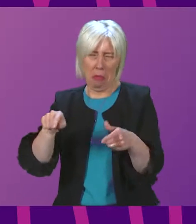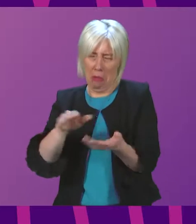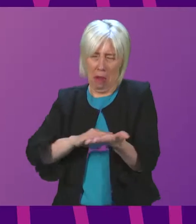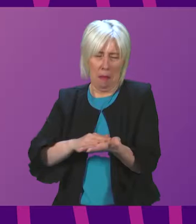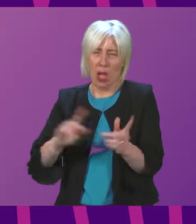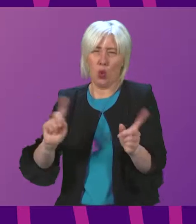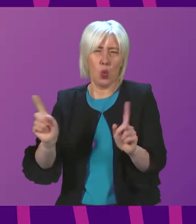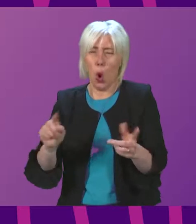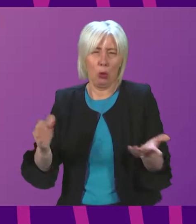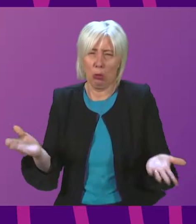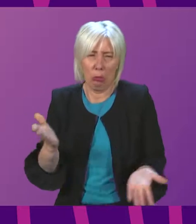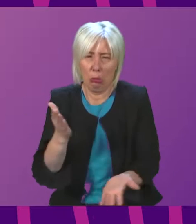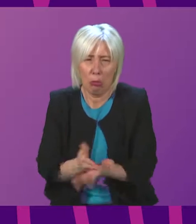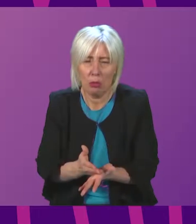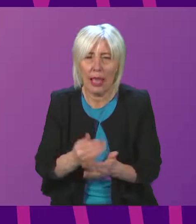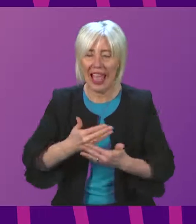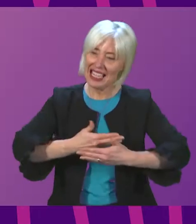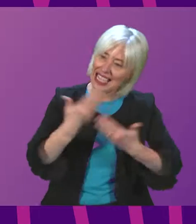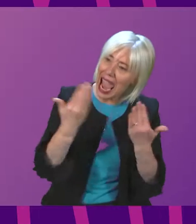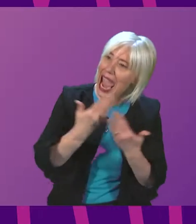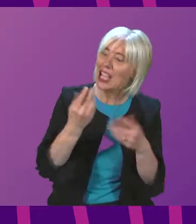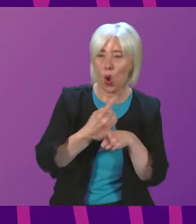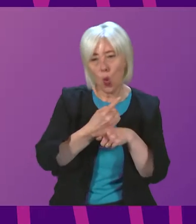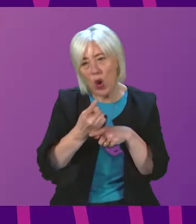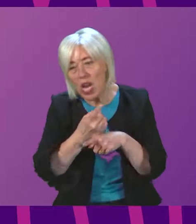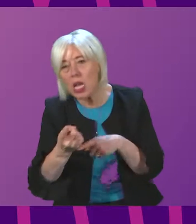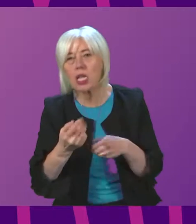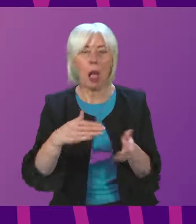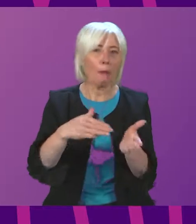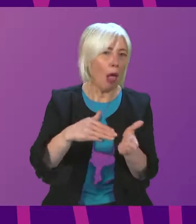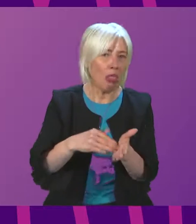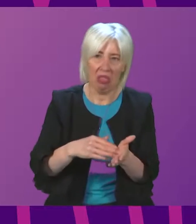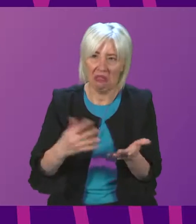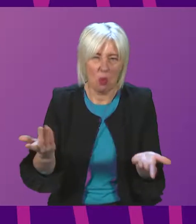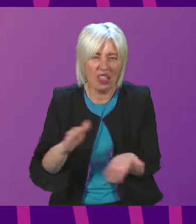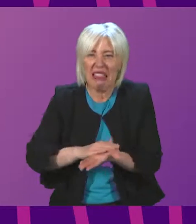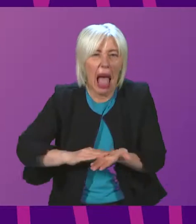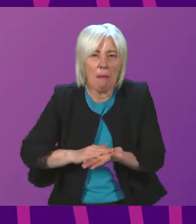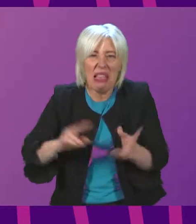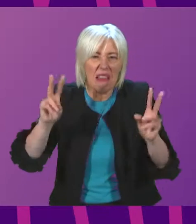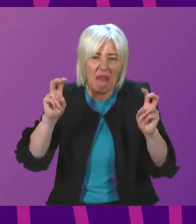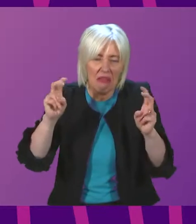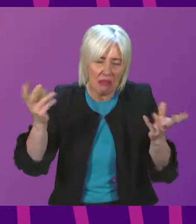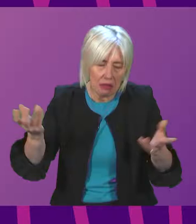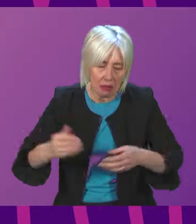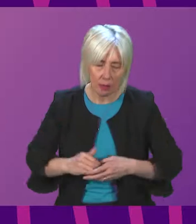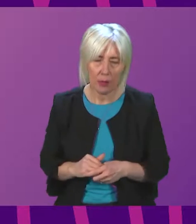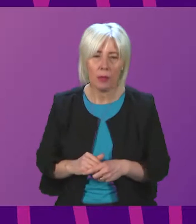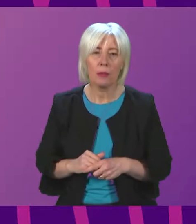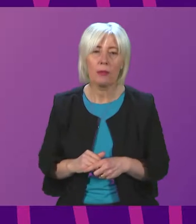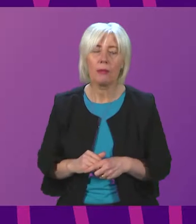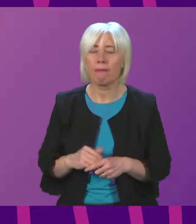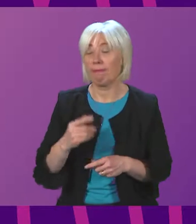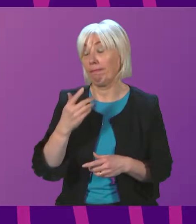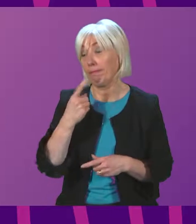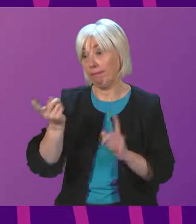that mean in practice? Is it days, weeks or months? Cabinet Secretary. Can I say